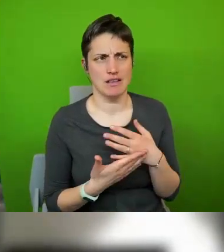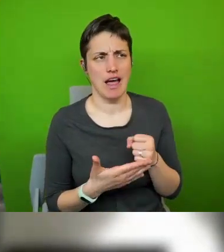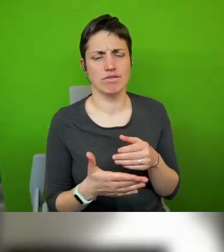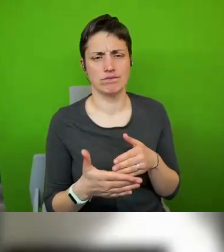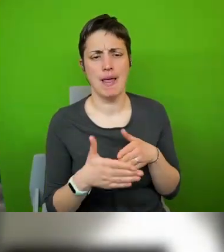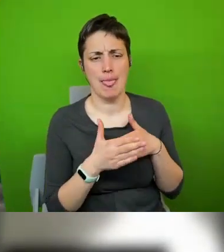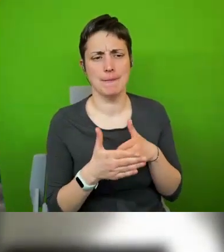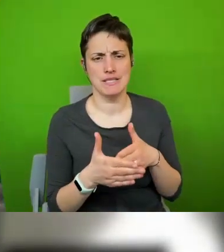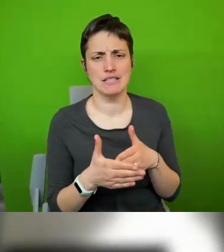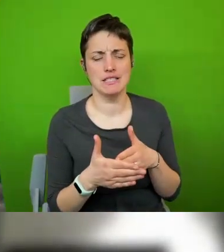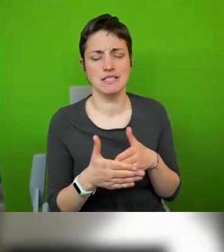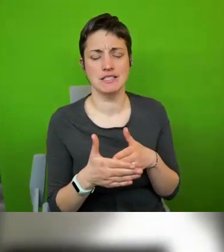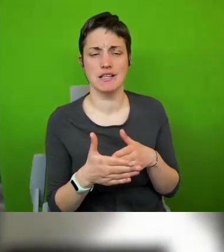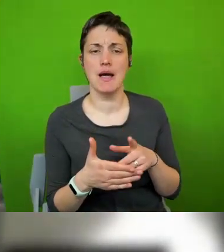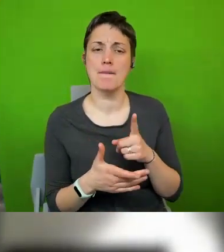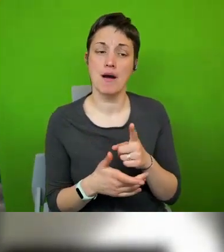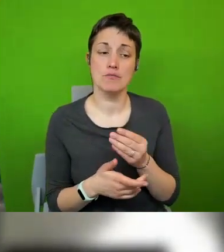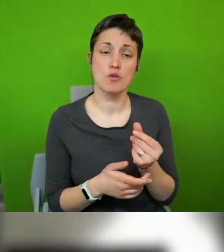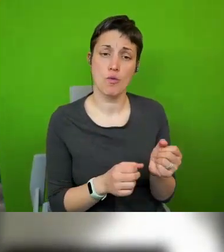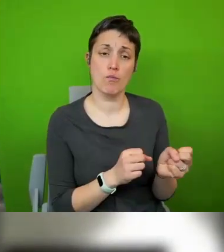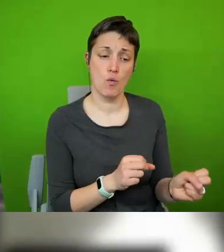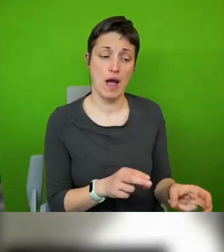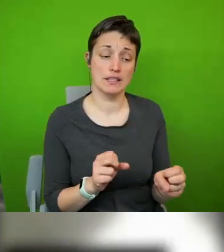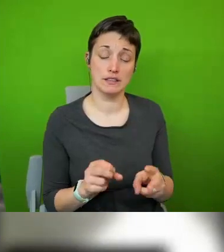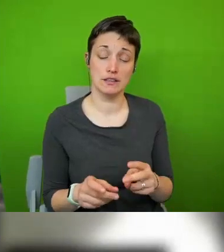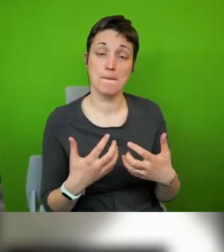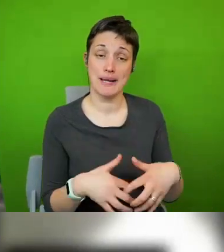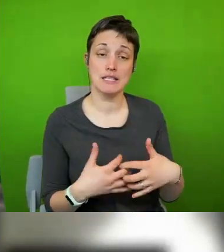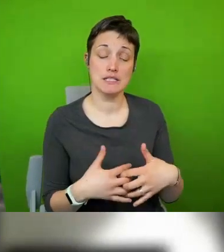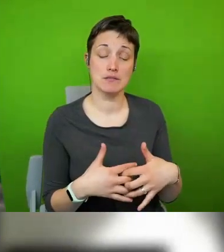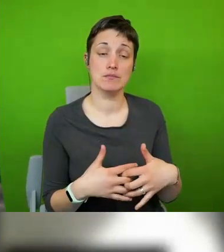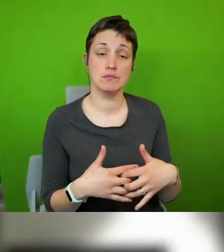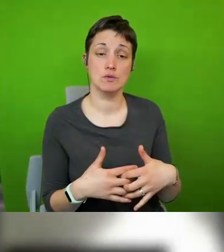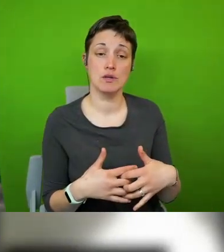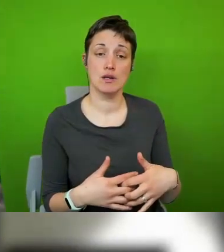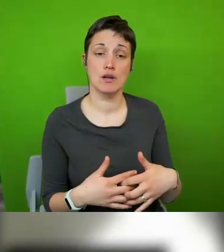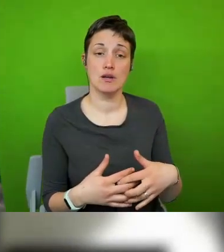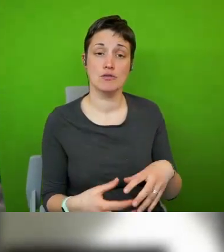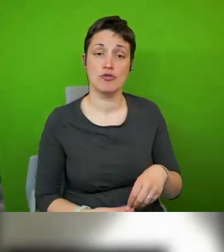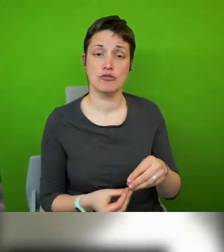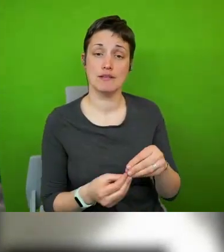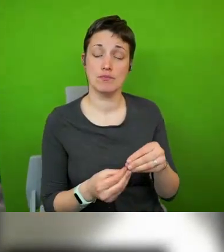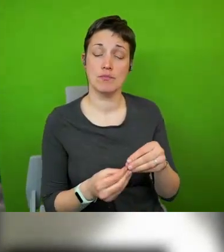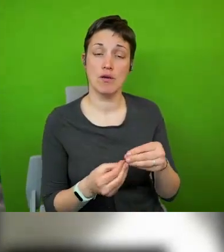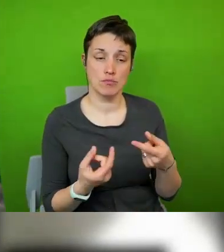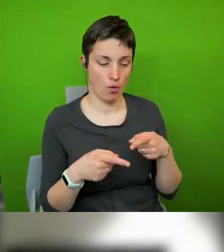but i think there are means and mechanisms for such a a combination of what you said